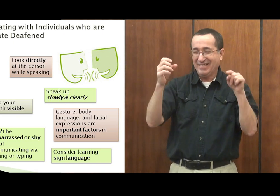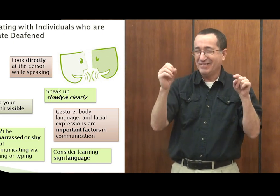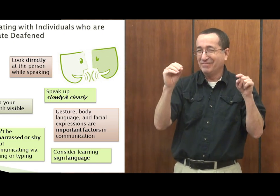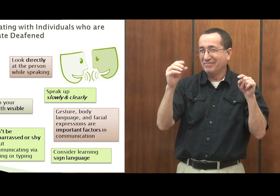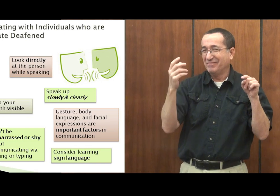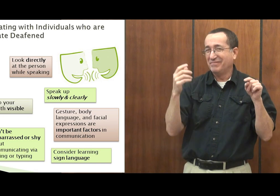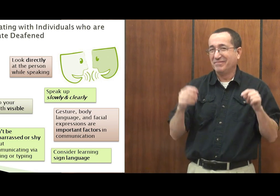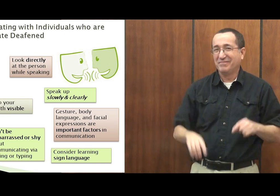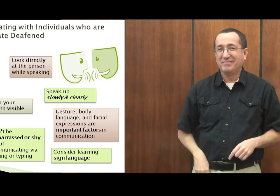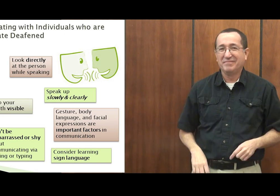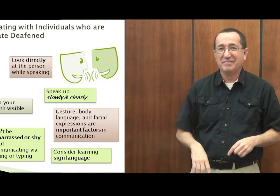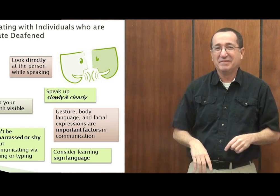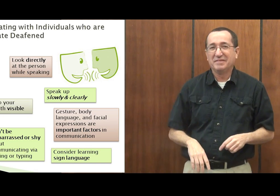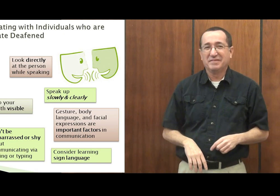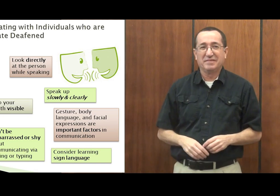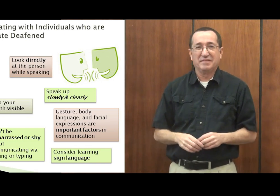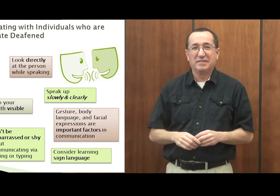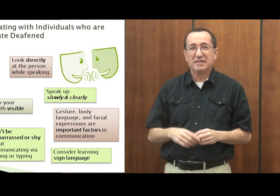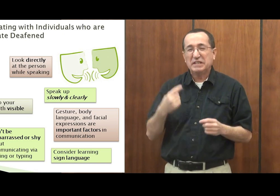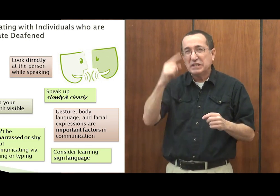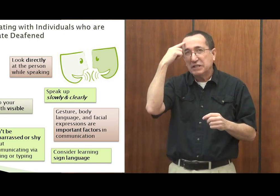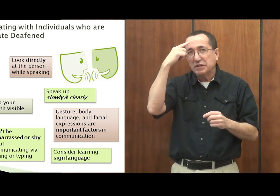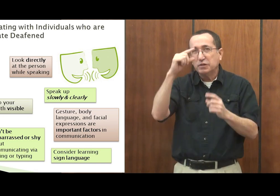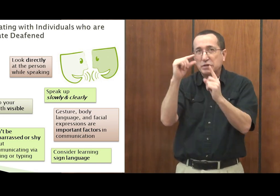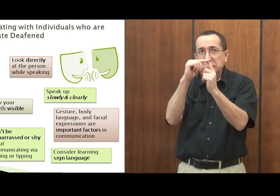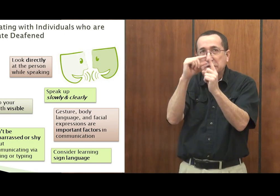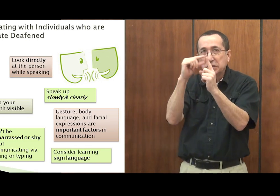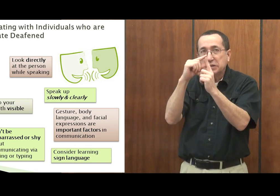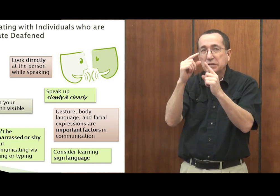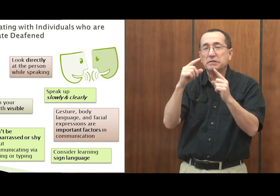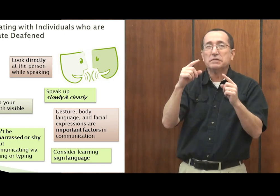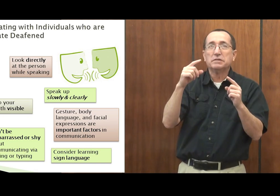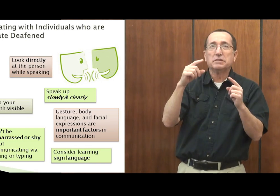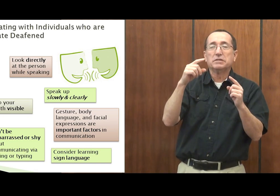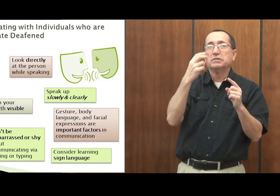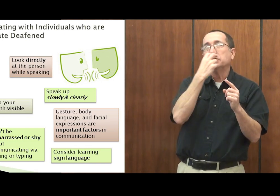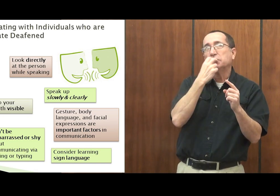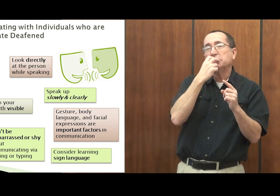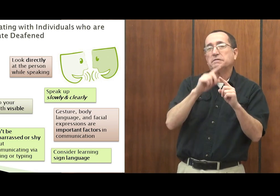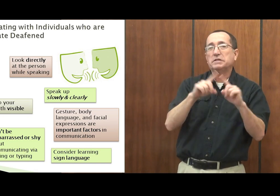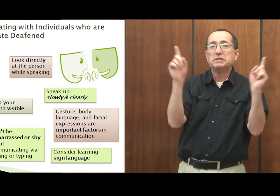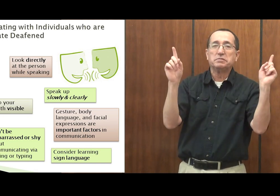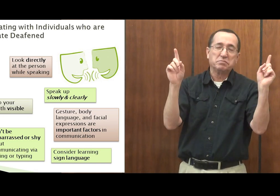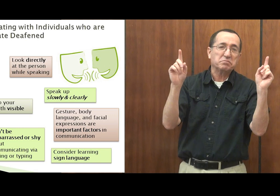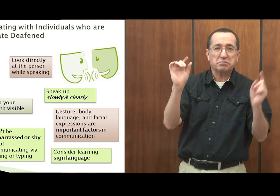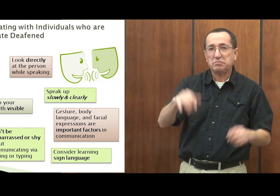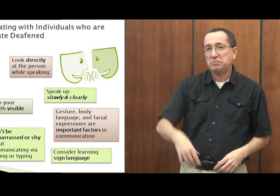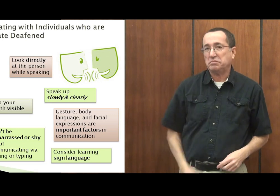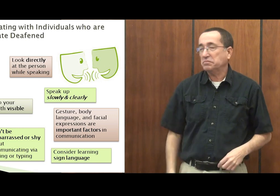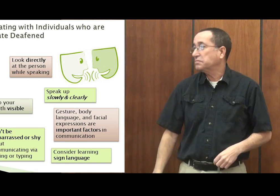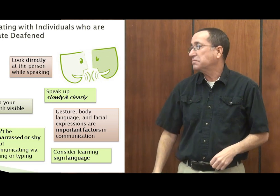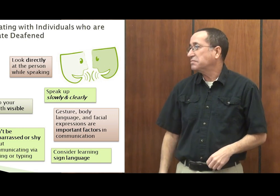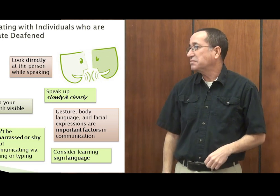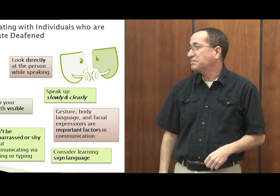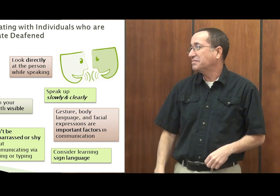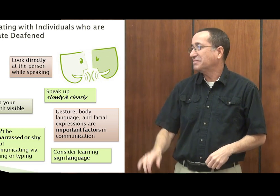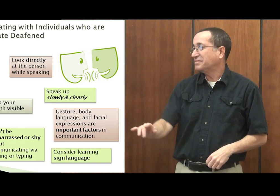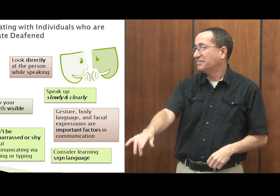sometimes words look very similar coming off the lips. So think about that if you are trying to communicate with someone with a hearing